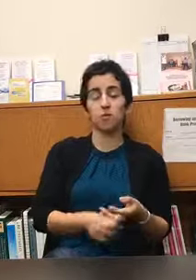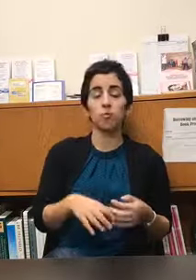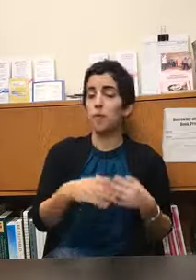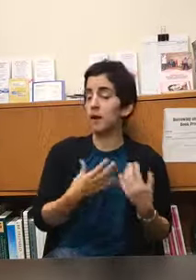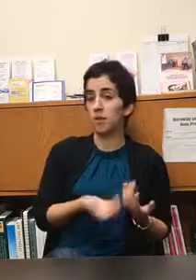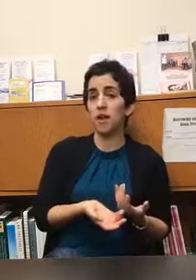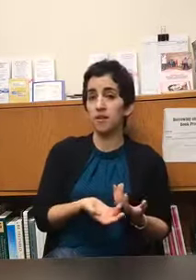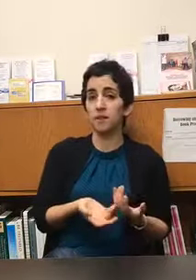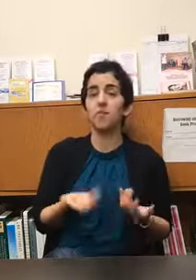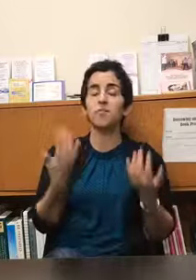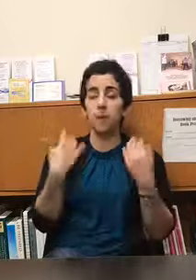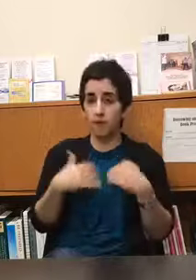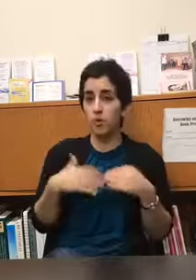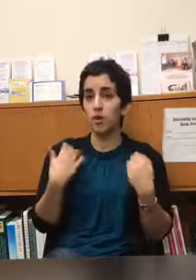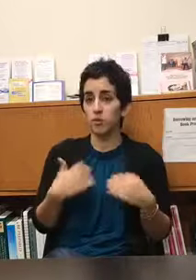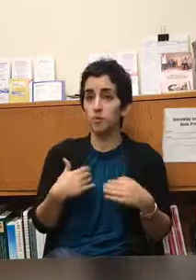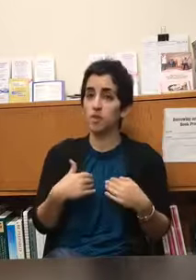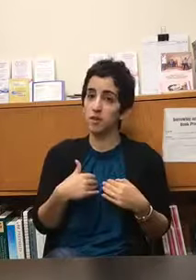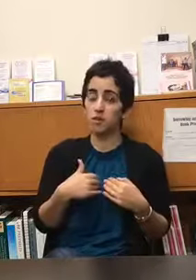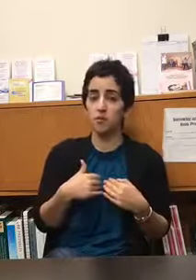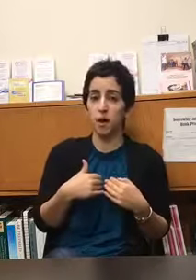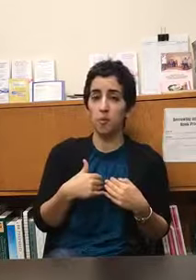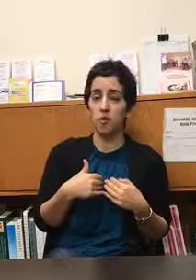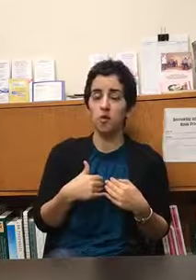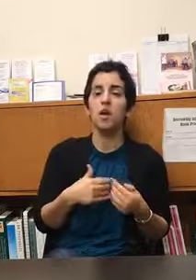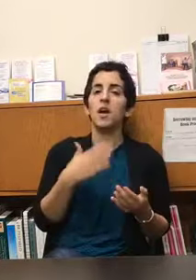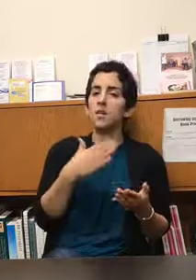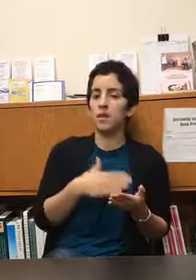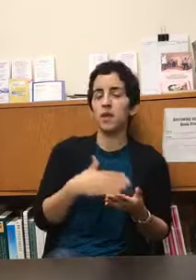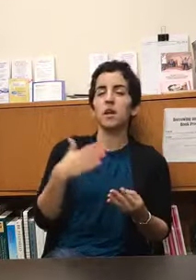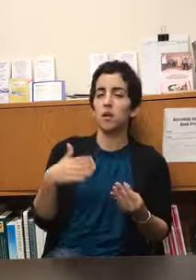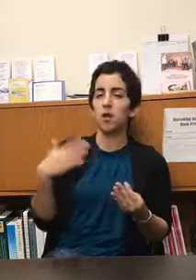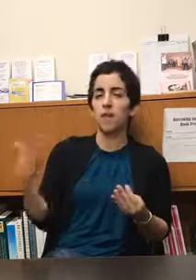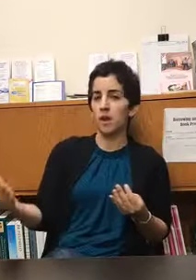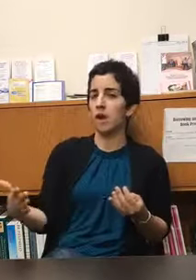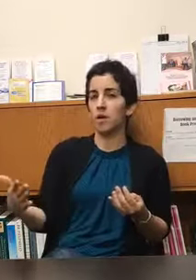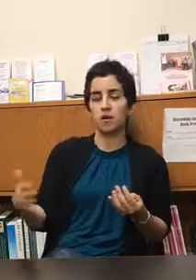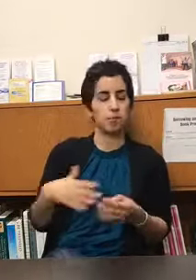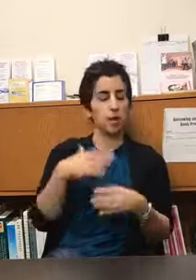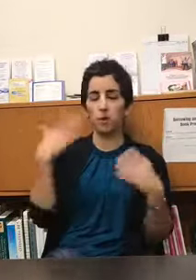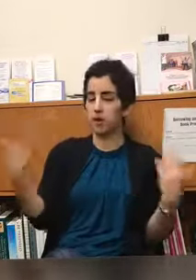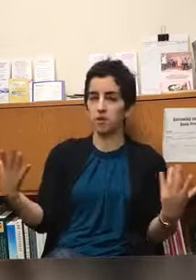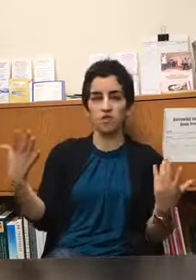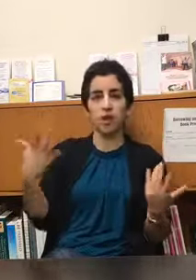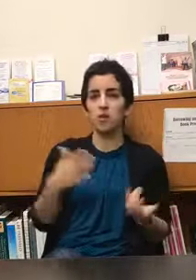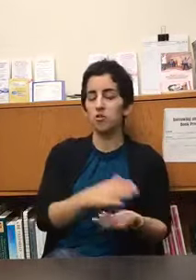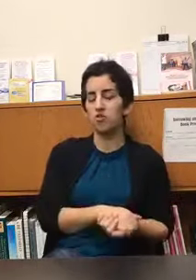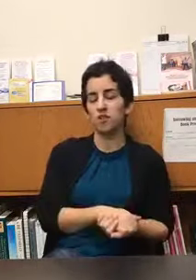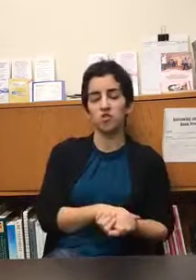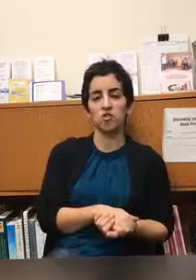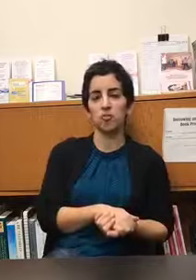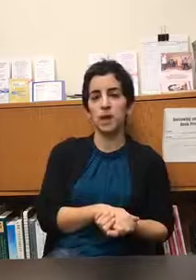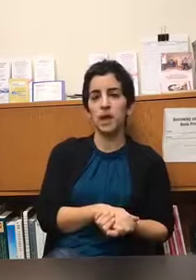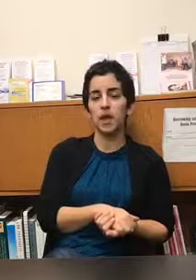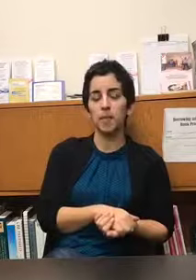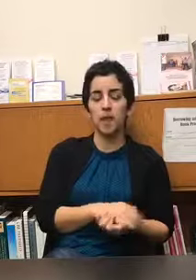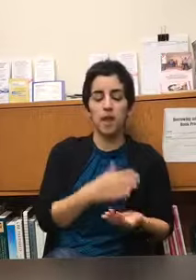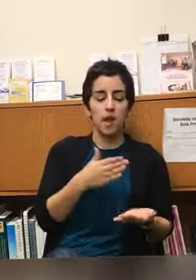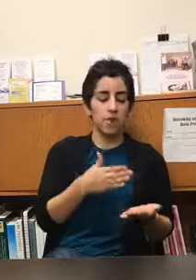remind clients that if my voice in particular is helpful that they can go on there it's a public channel they just search my name they